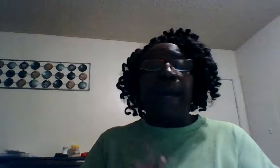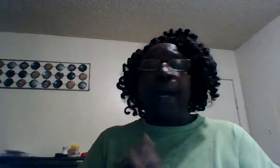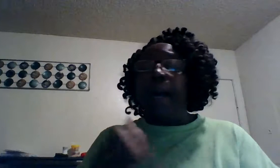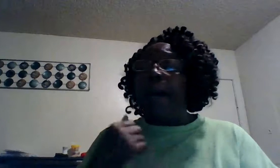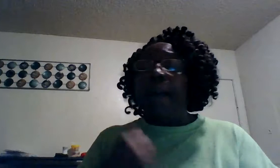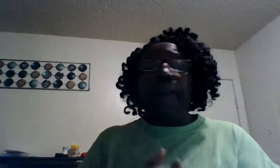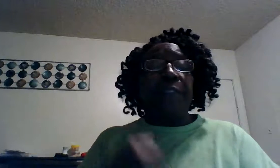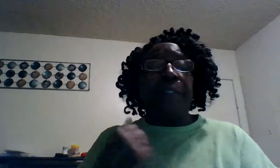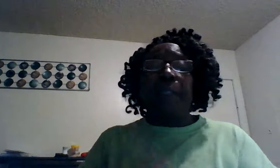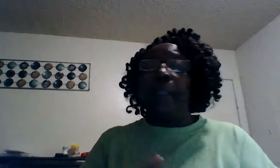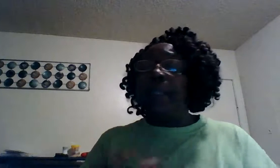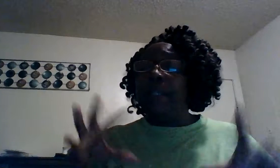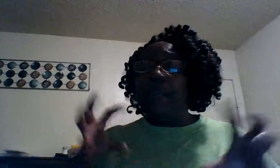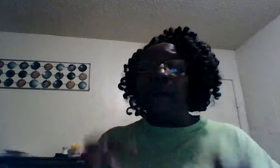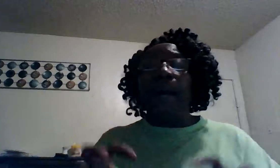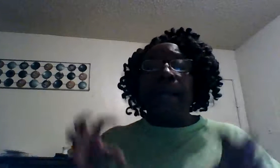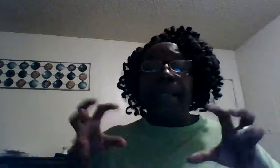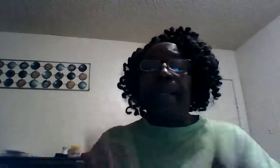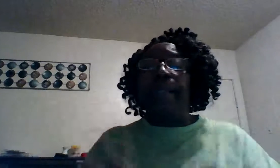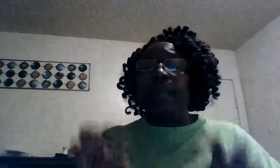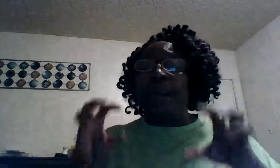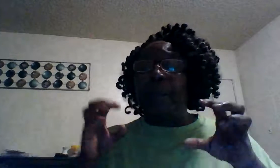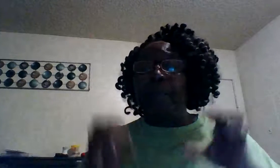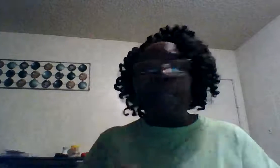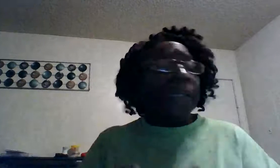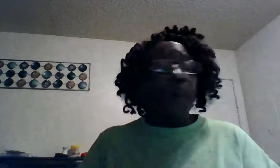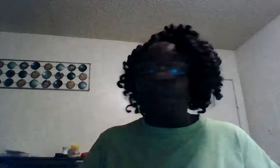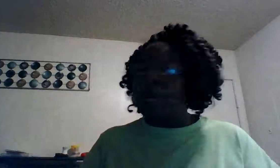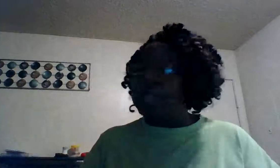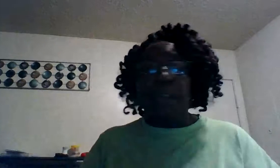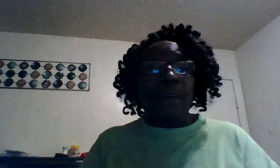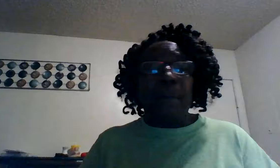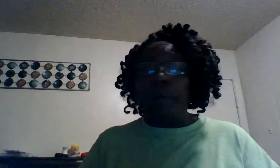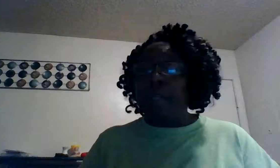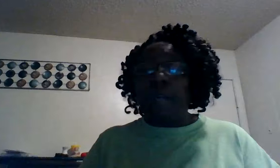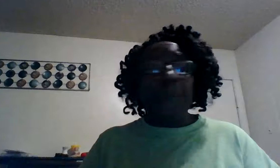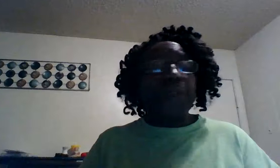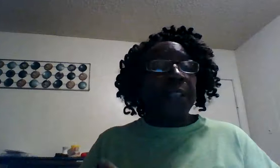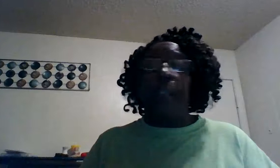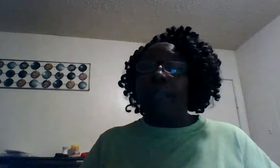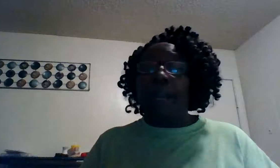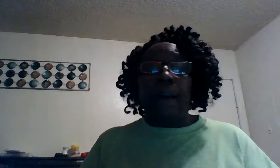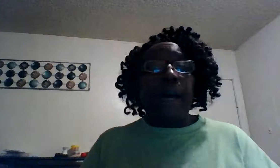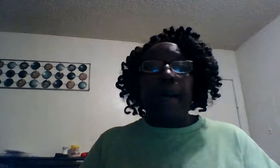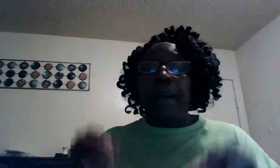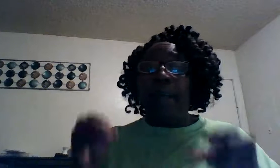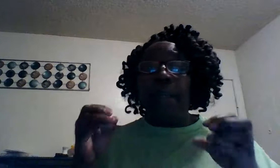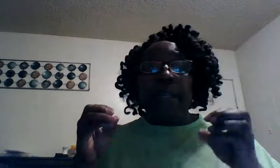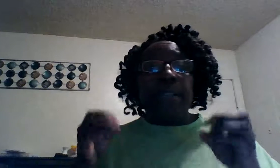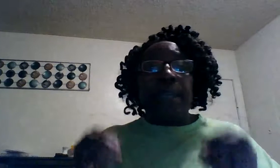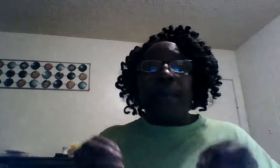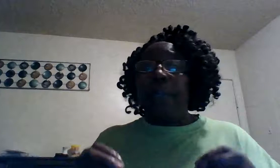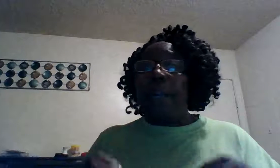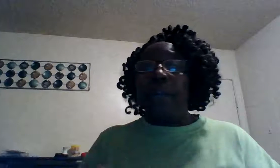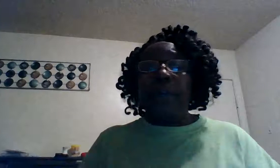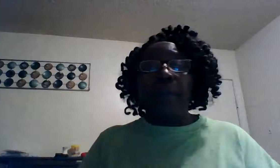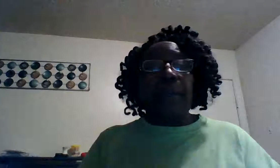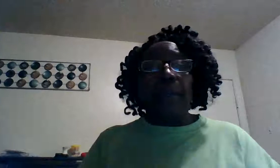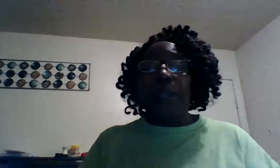have seen God in the midst of my song I'm telling y'all I have saw God no matter what